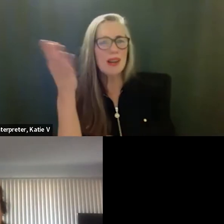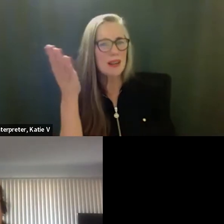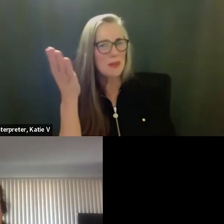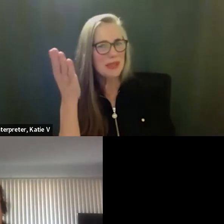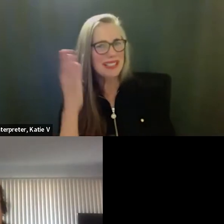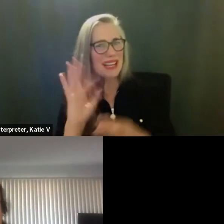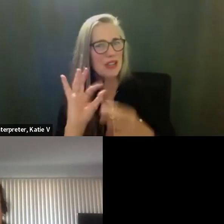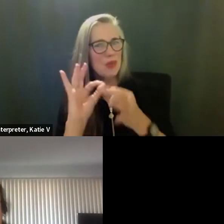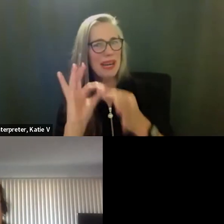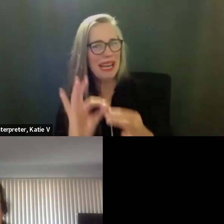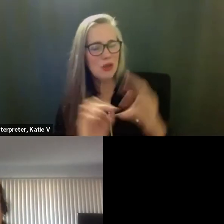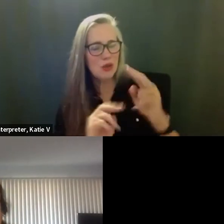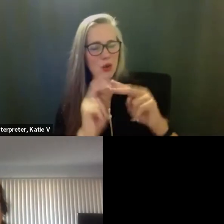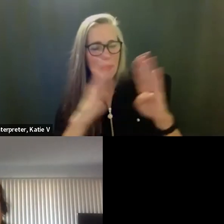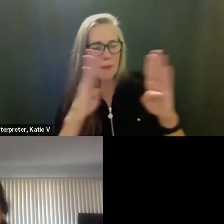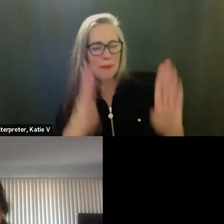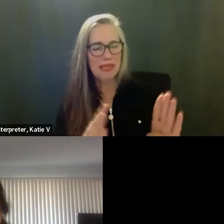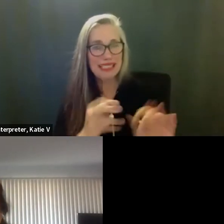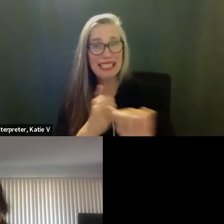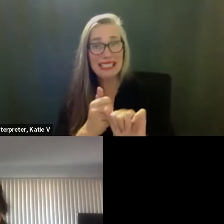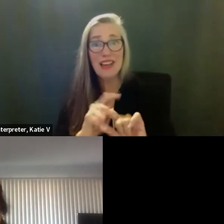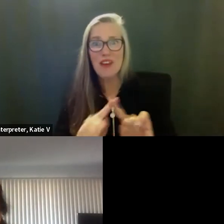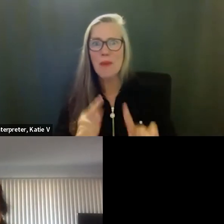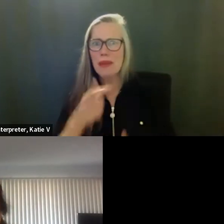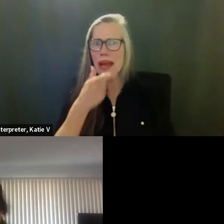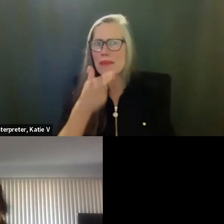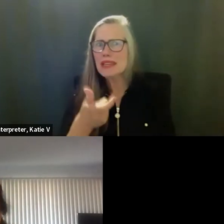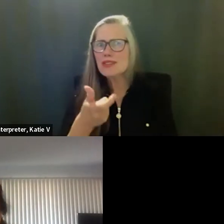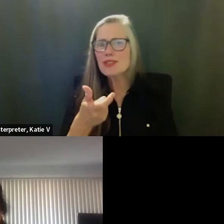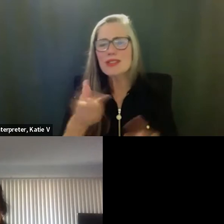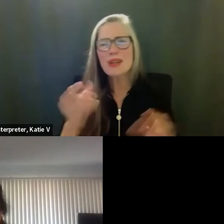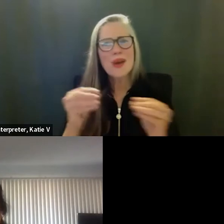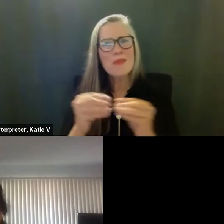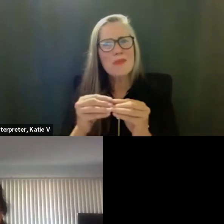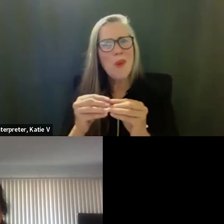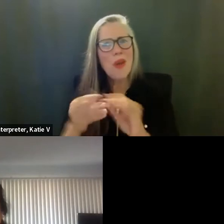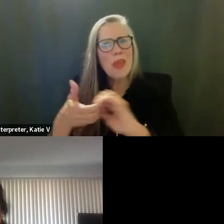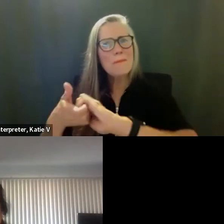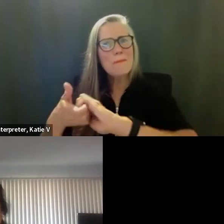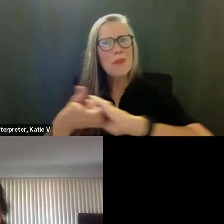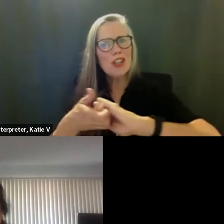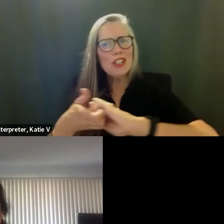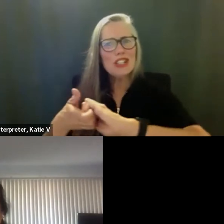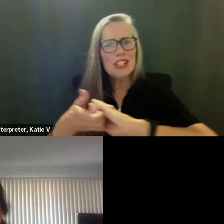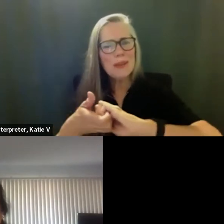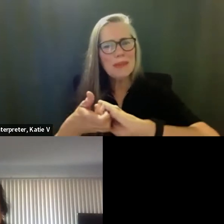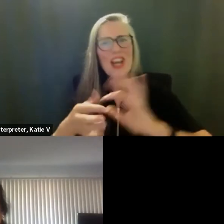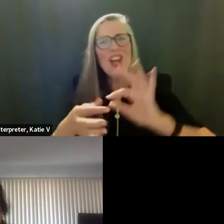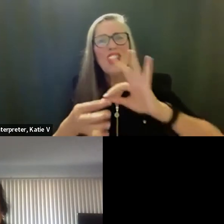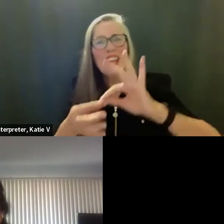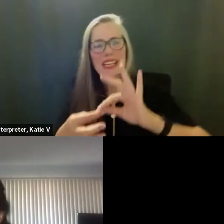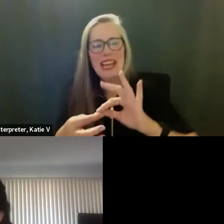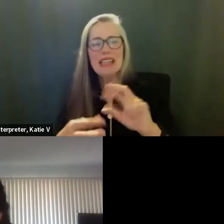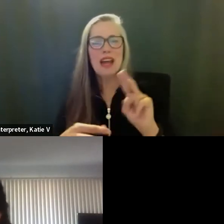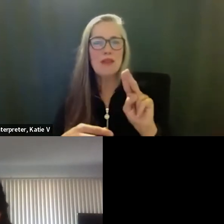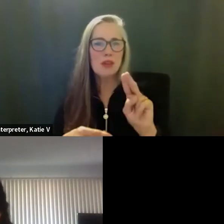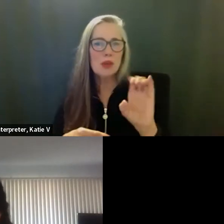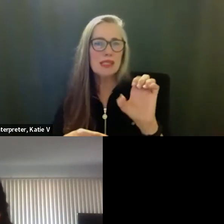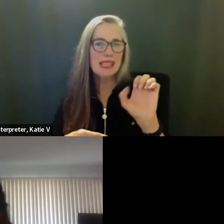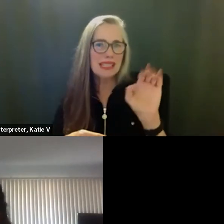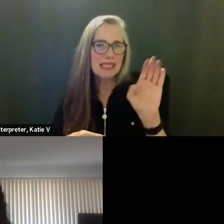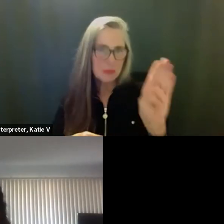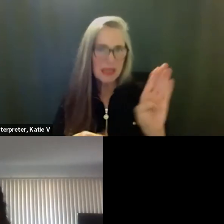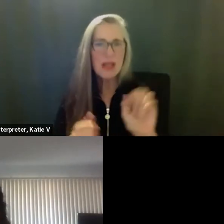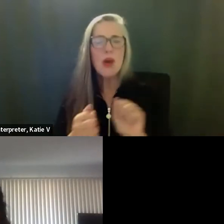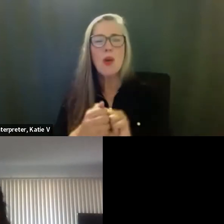interest because it's such an important partnership and, and the connection between UCSB and Harding is so valuable. But also the West side